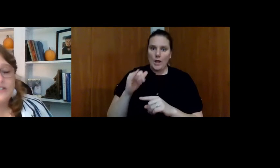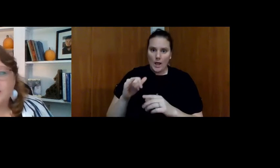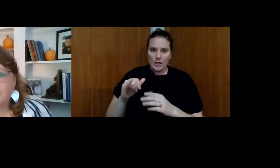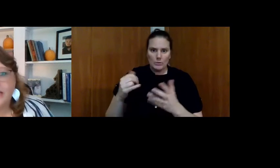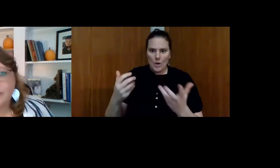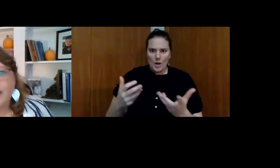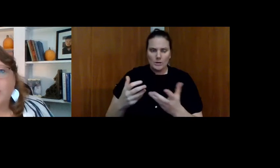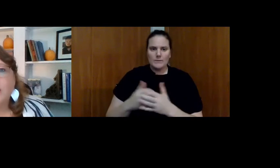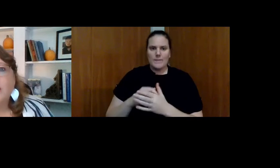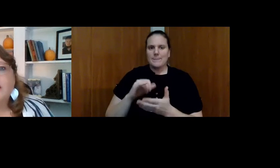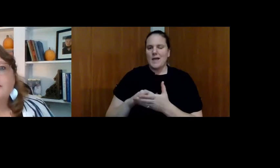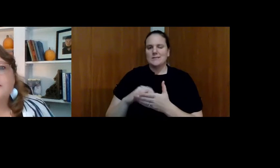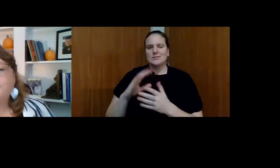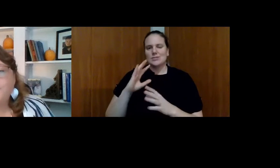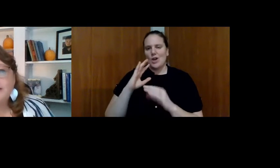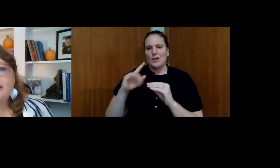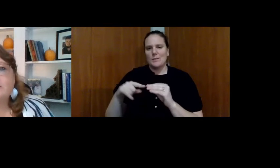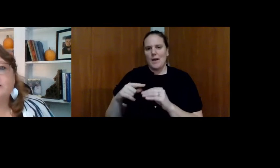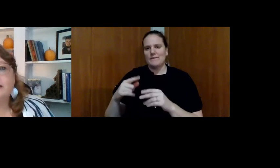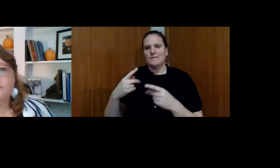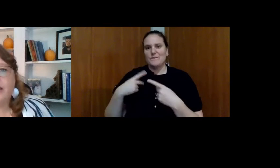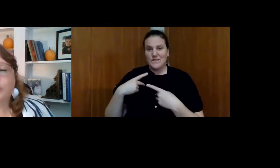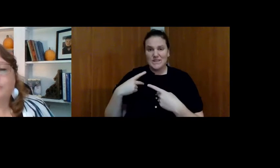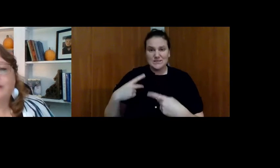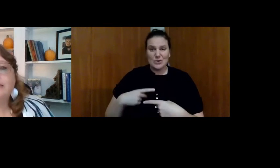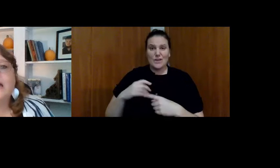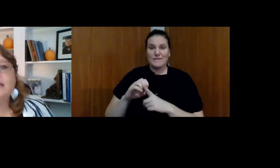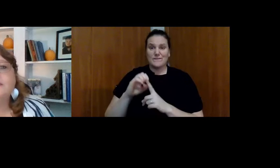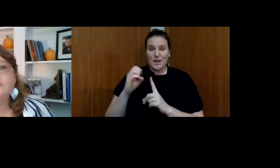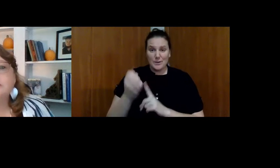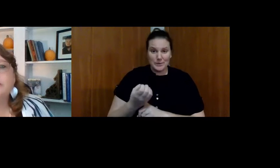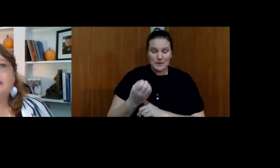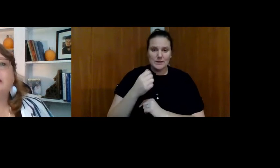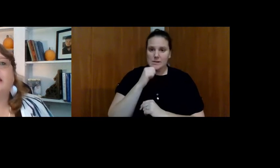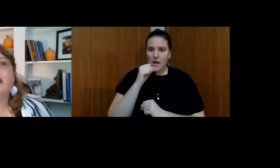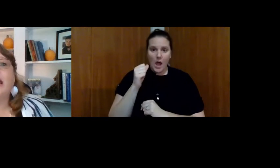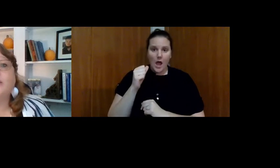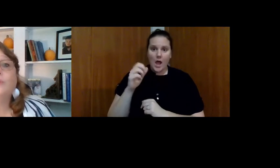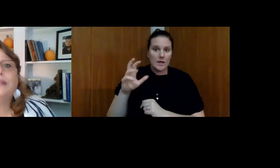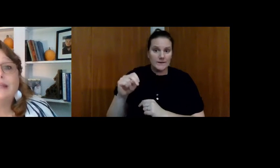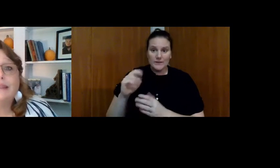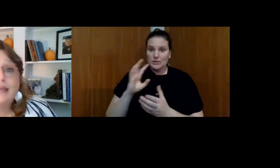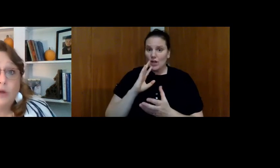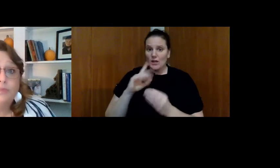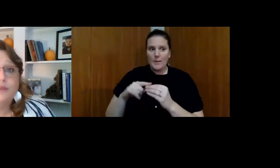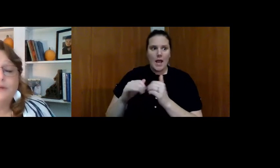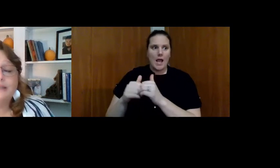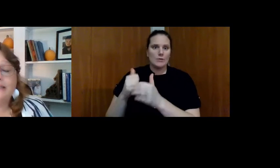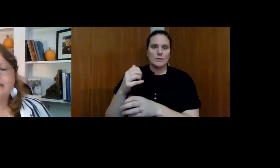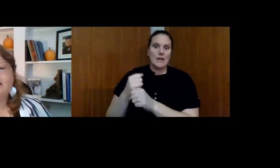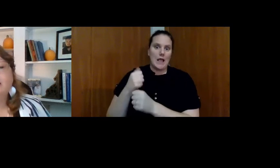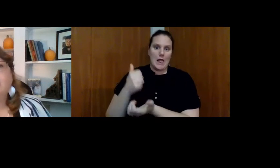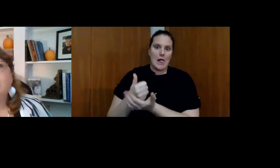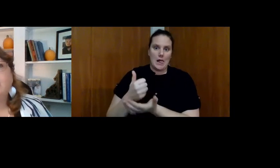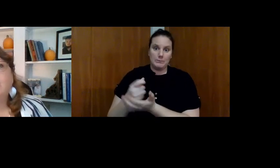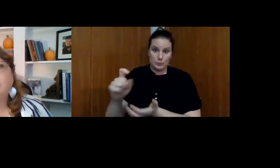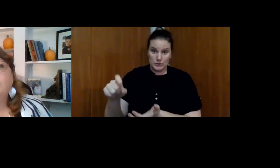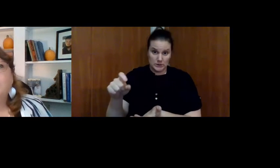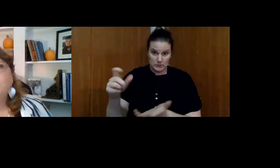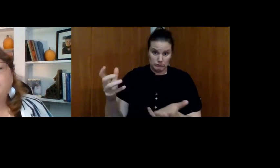that's just talking about the physical environment, not even speaking about how do we get the help that we need.